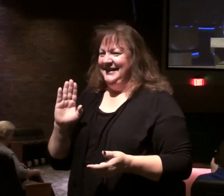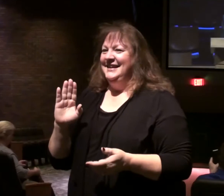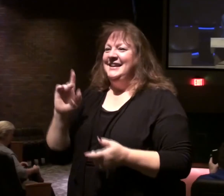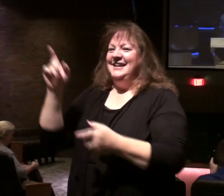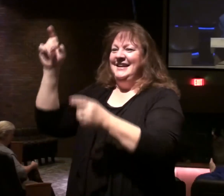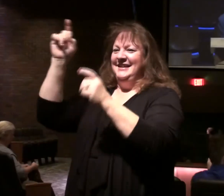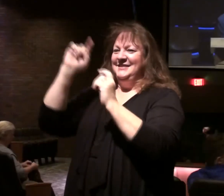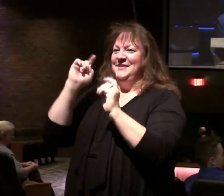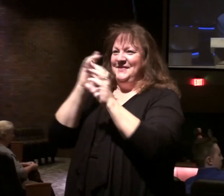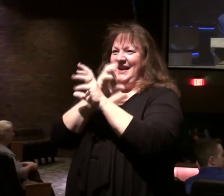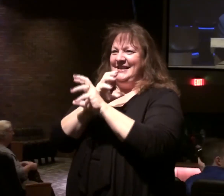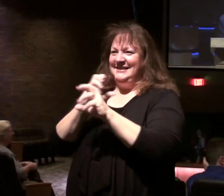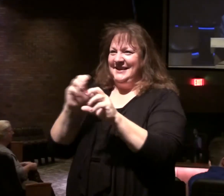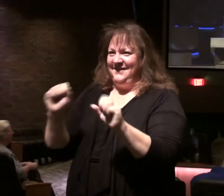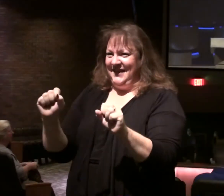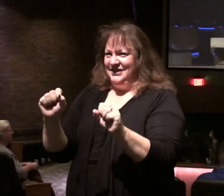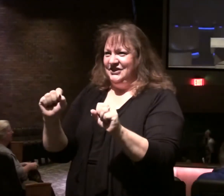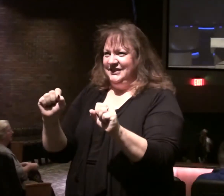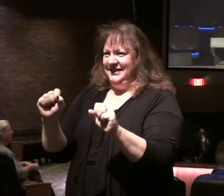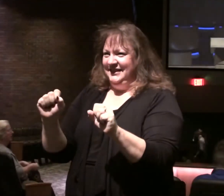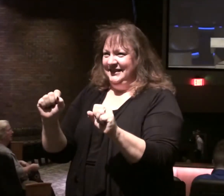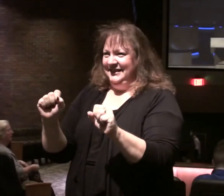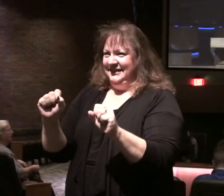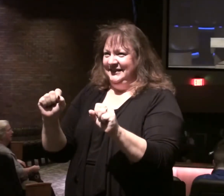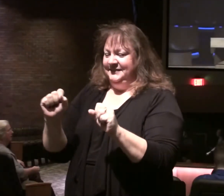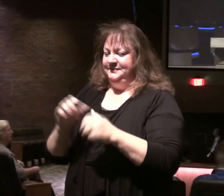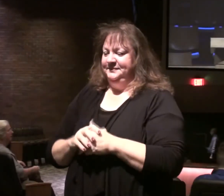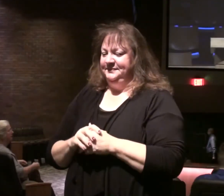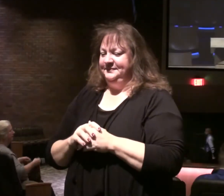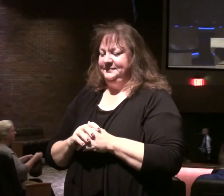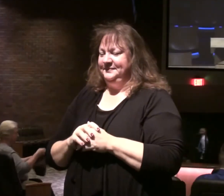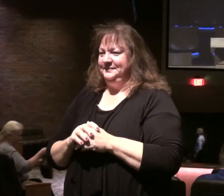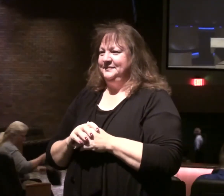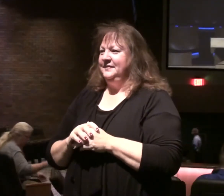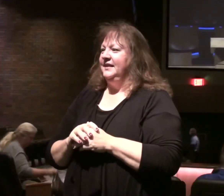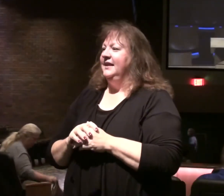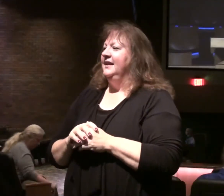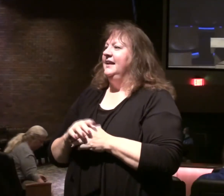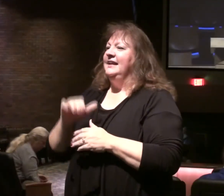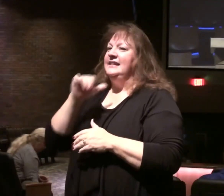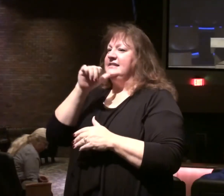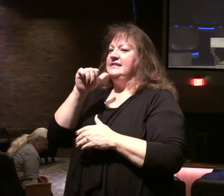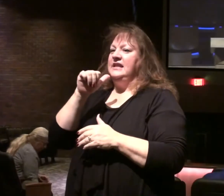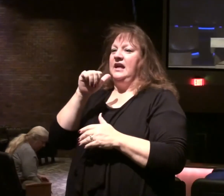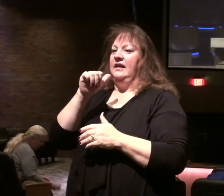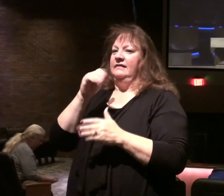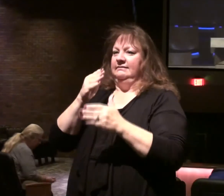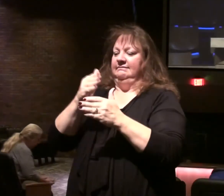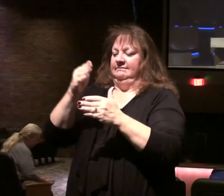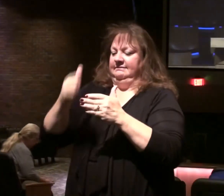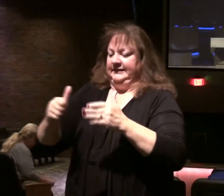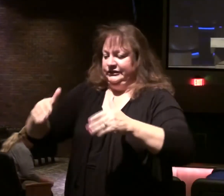salvation that we have entered into in Christ, but it is not yet completed.